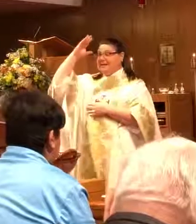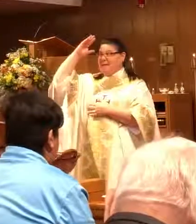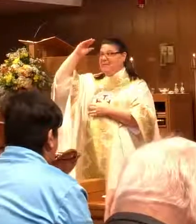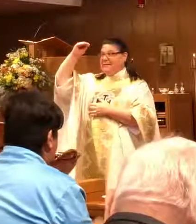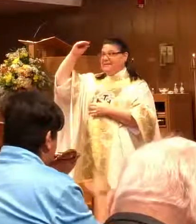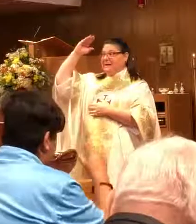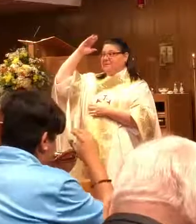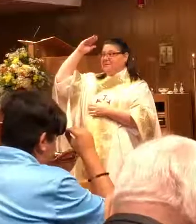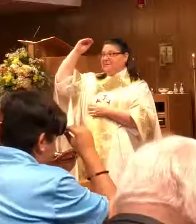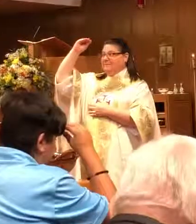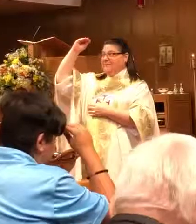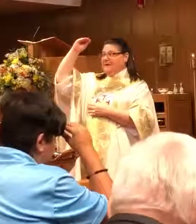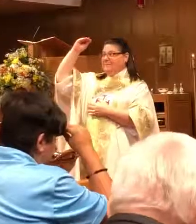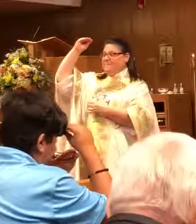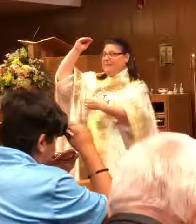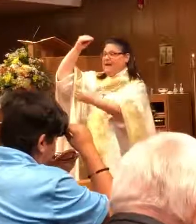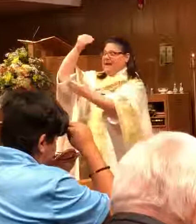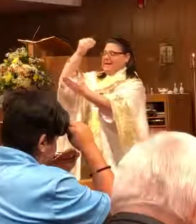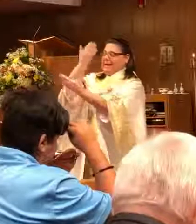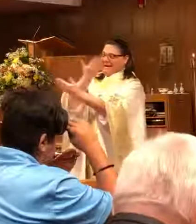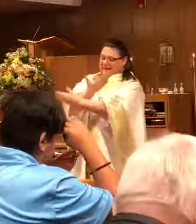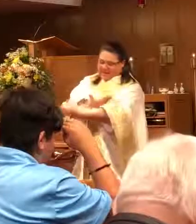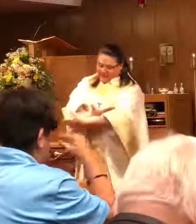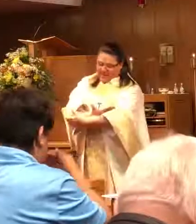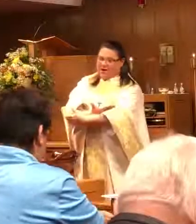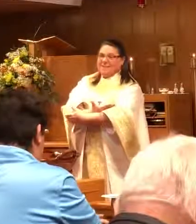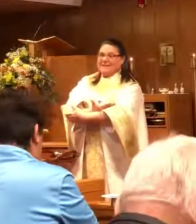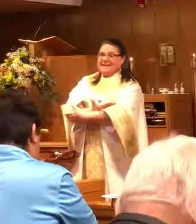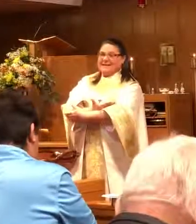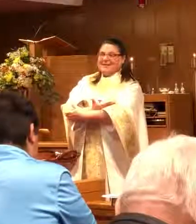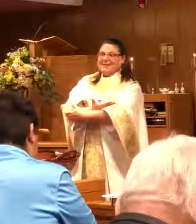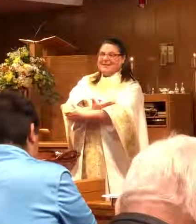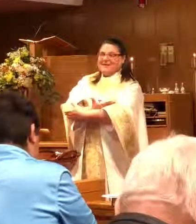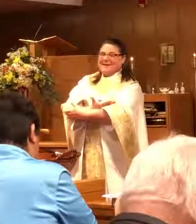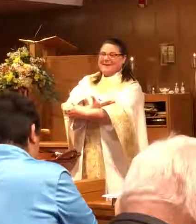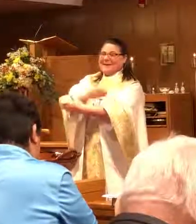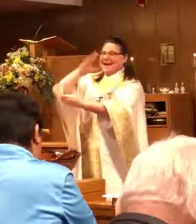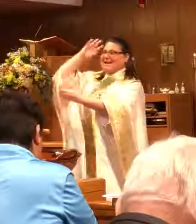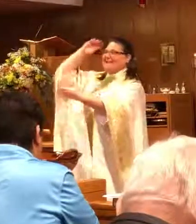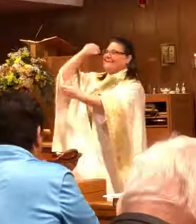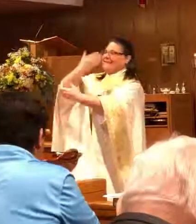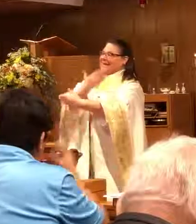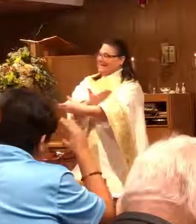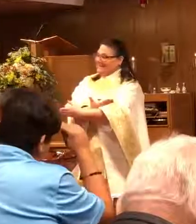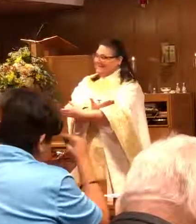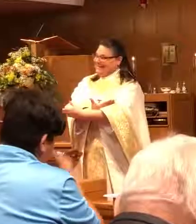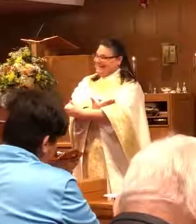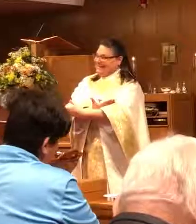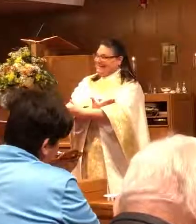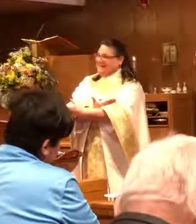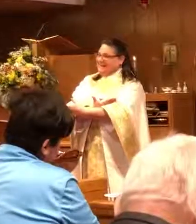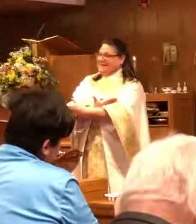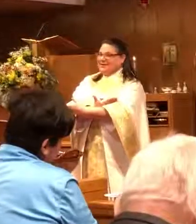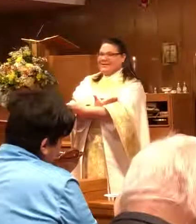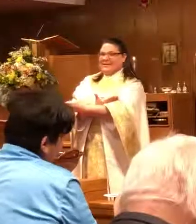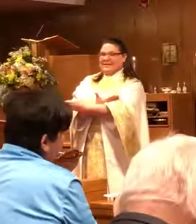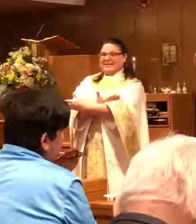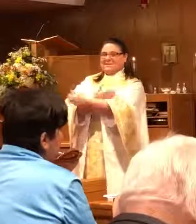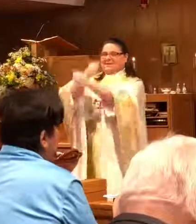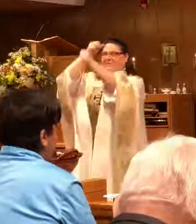take that boy sign, right? And land here in our arms like a little baby, and it's Son. Good. So we